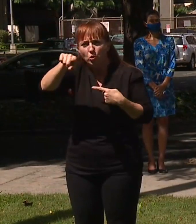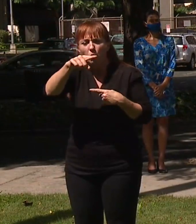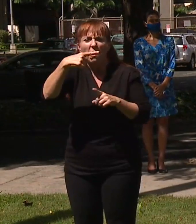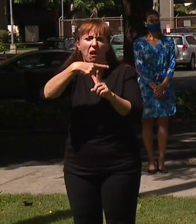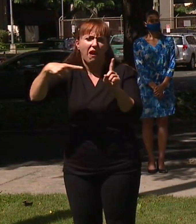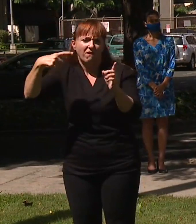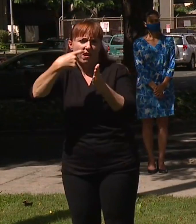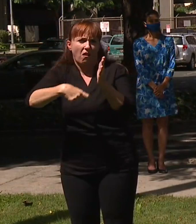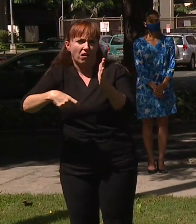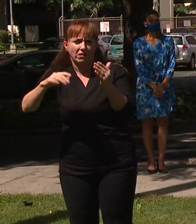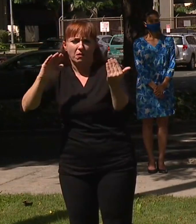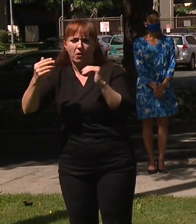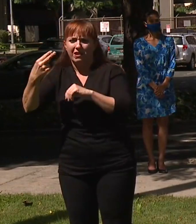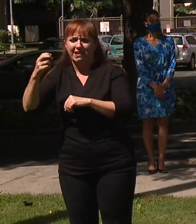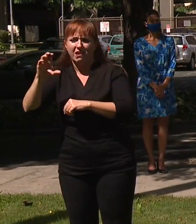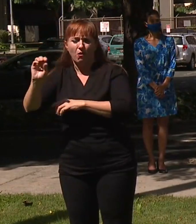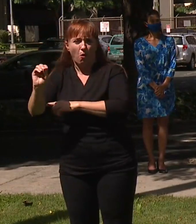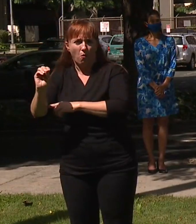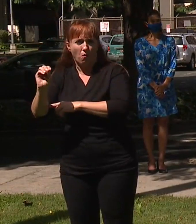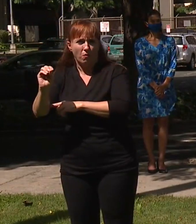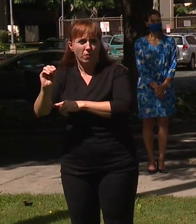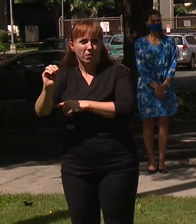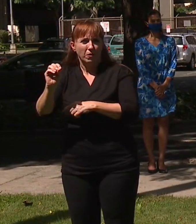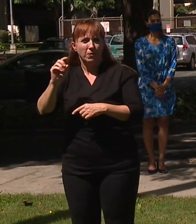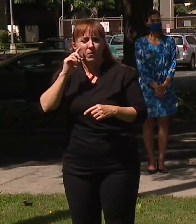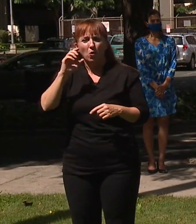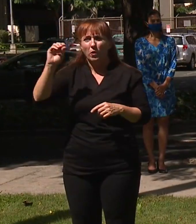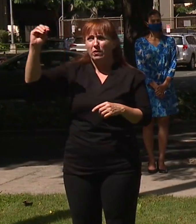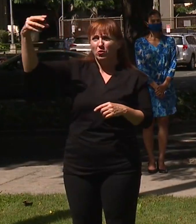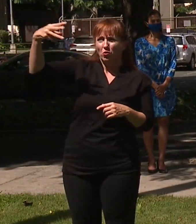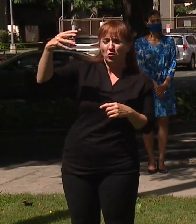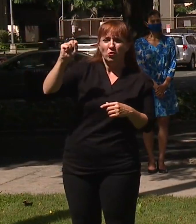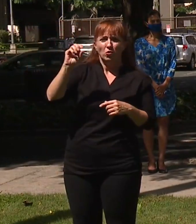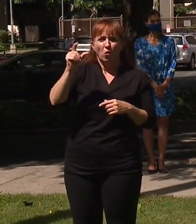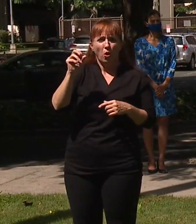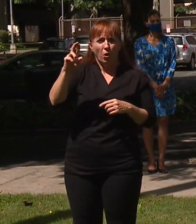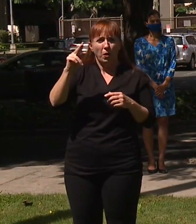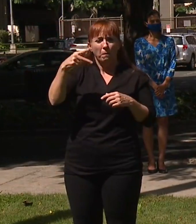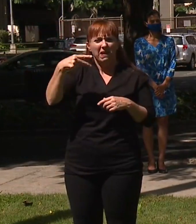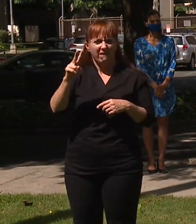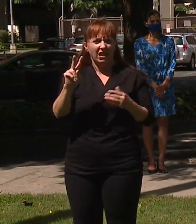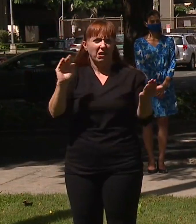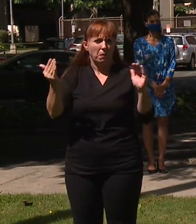in this sense for the city with regard to, for example, the solar PV that would be going on city buildings.